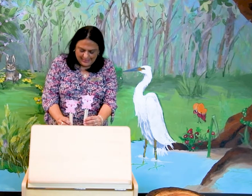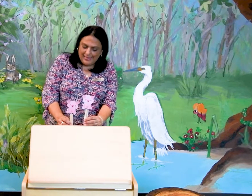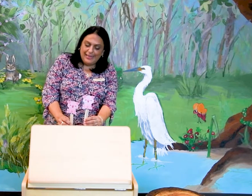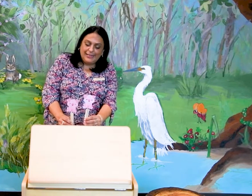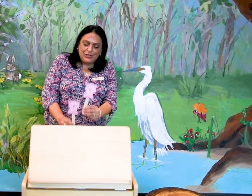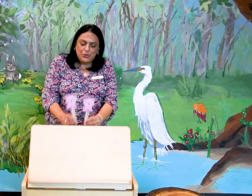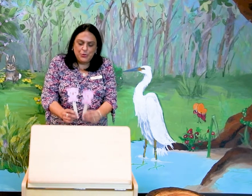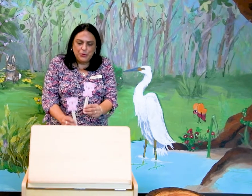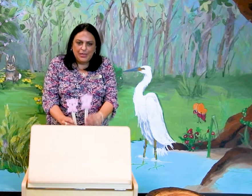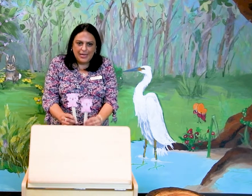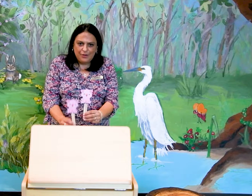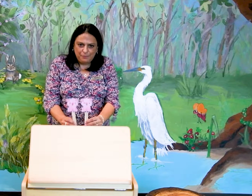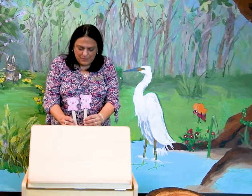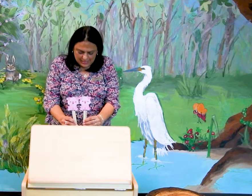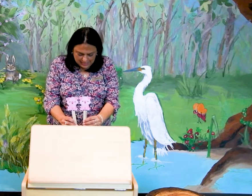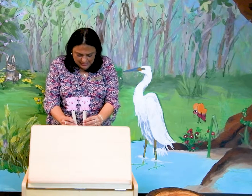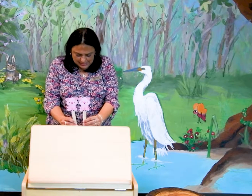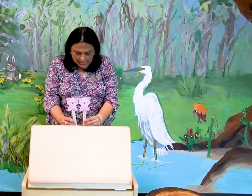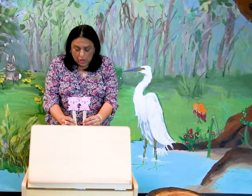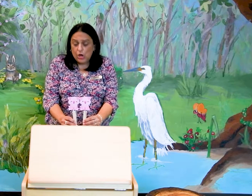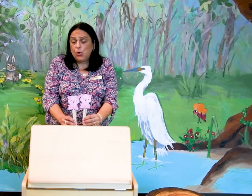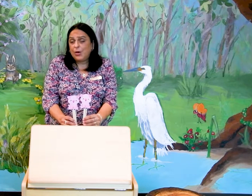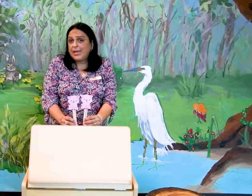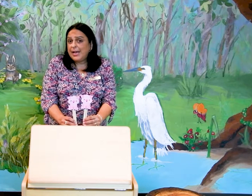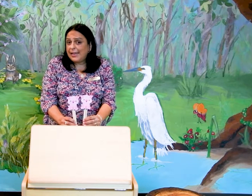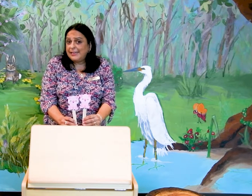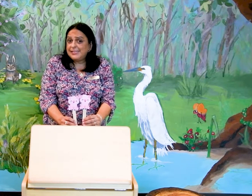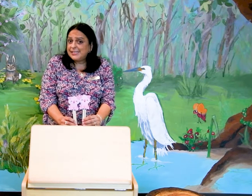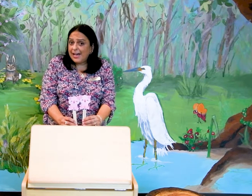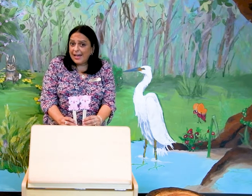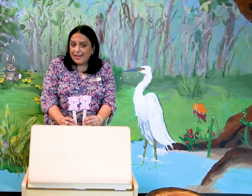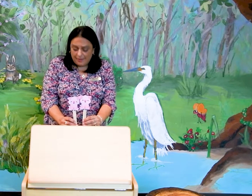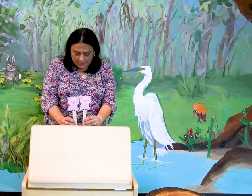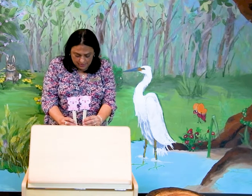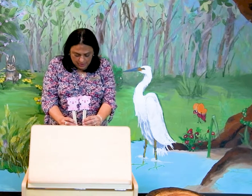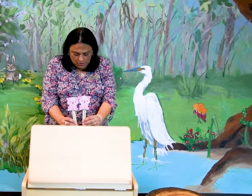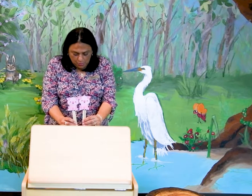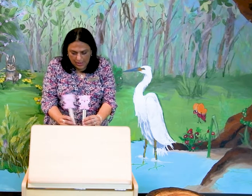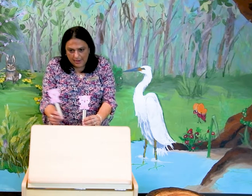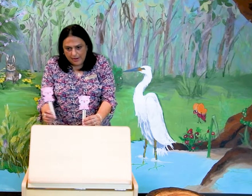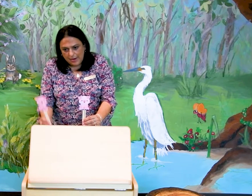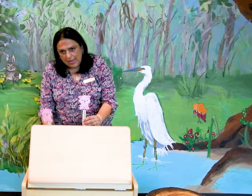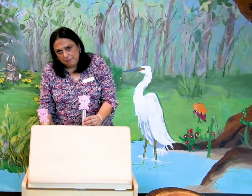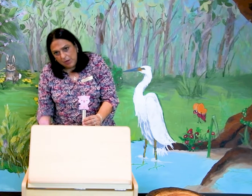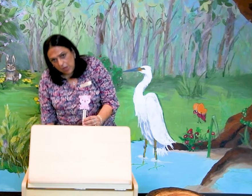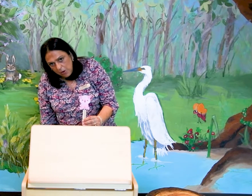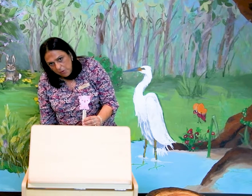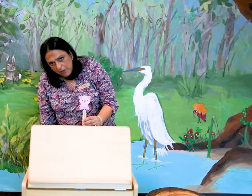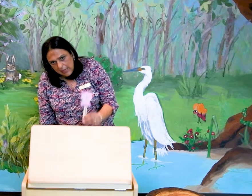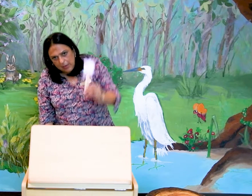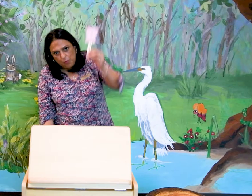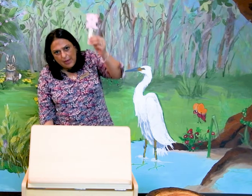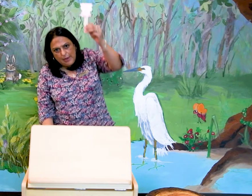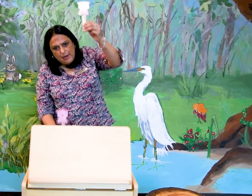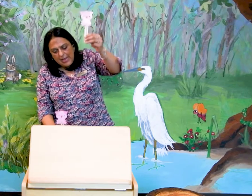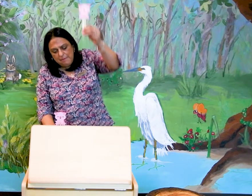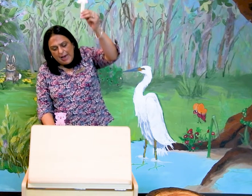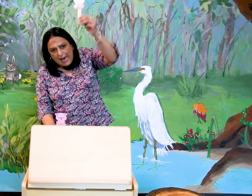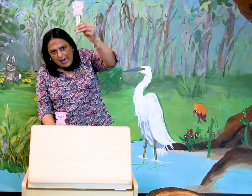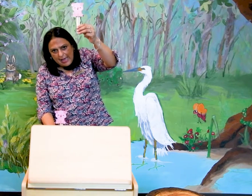Two little piggies looking at the sky. One named low and one named high.